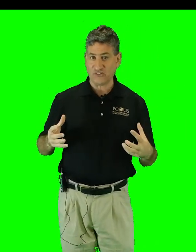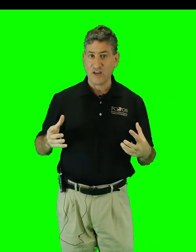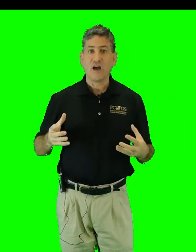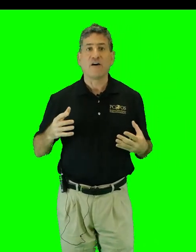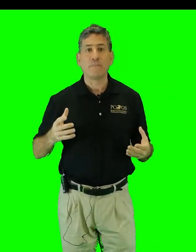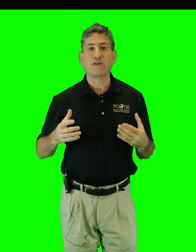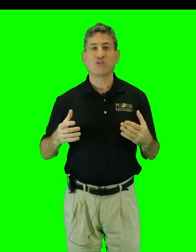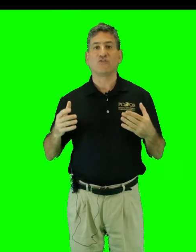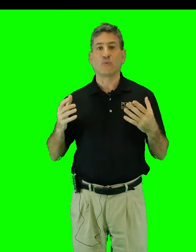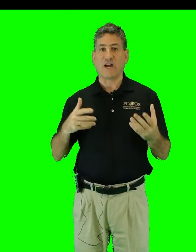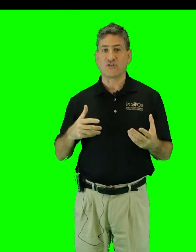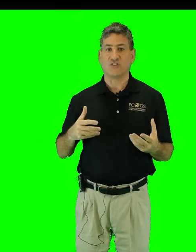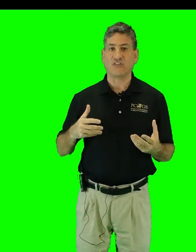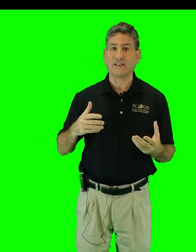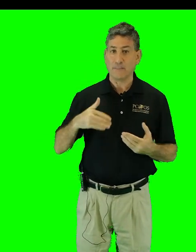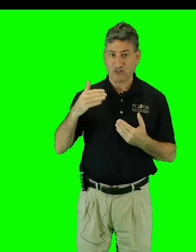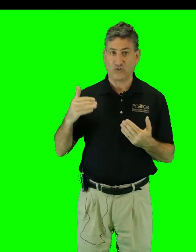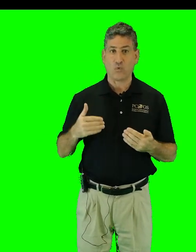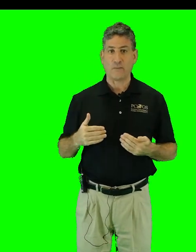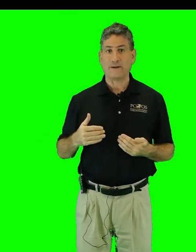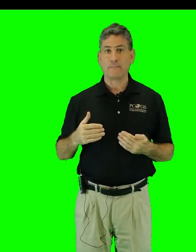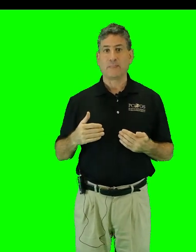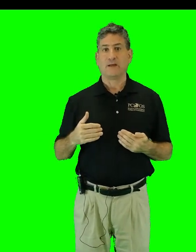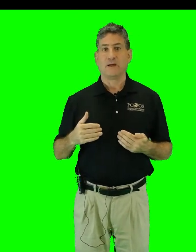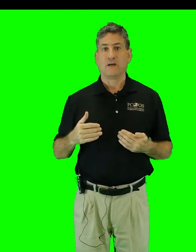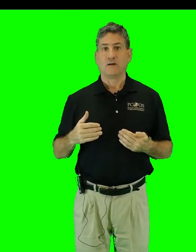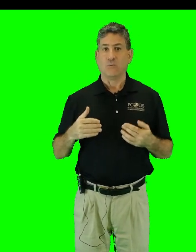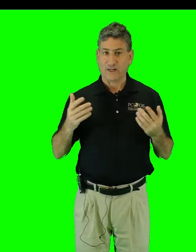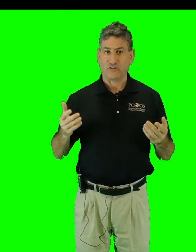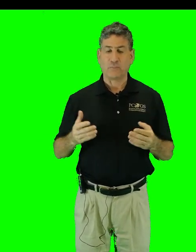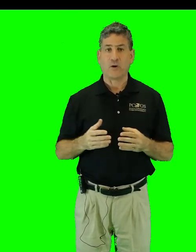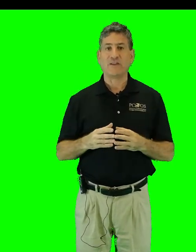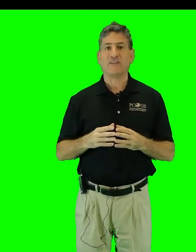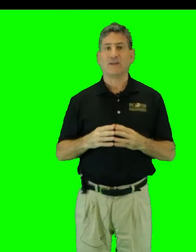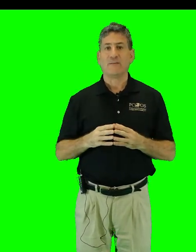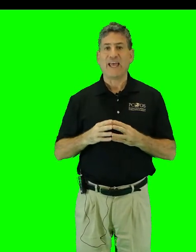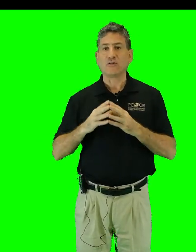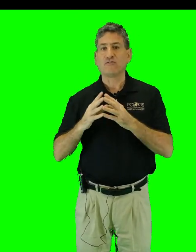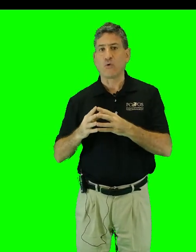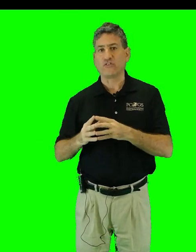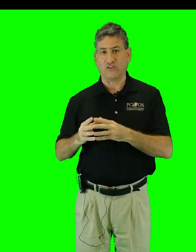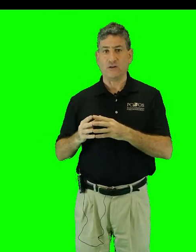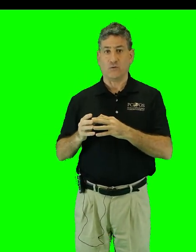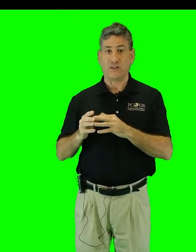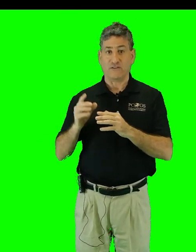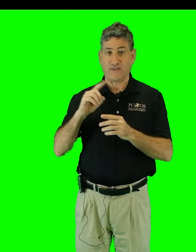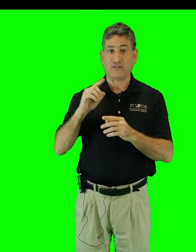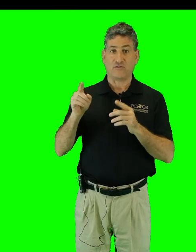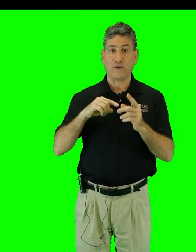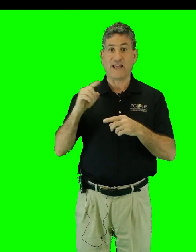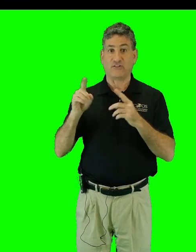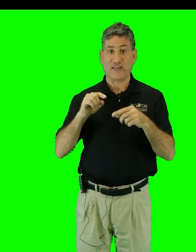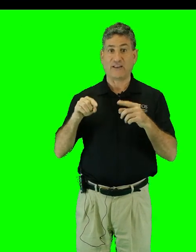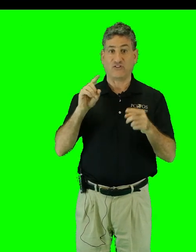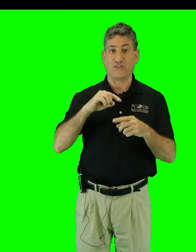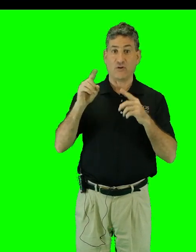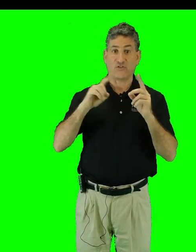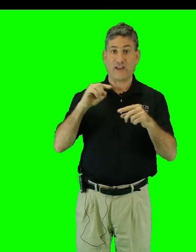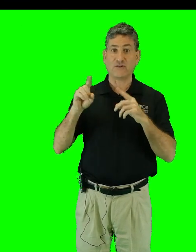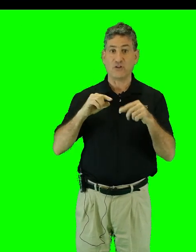of emissions reductions and limits to warming. One experiment held forcing or the effect of greenhouse gases on the Earth's energy